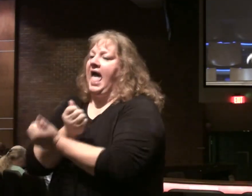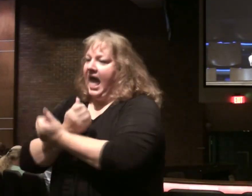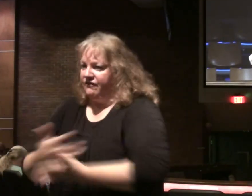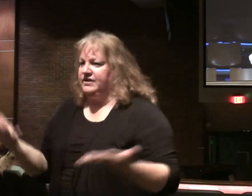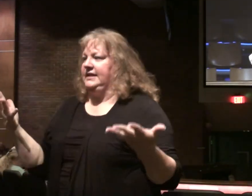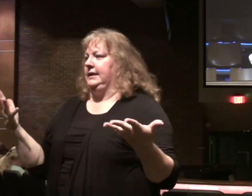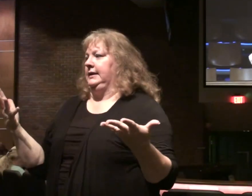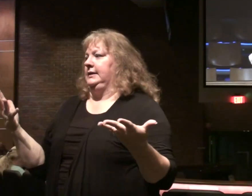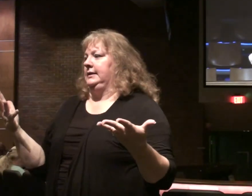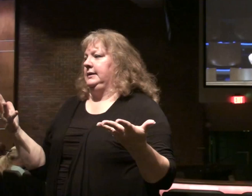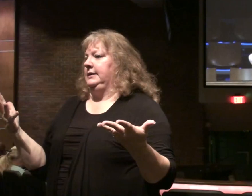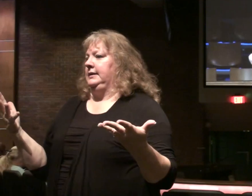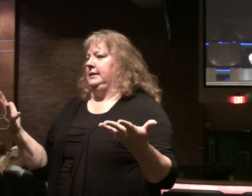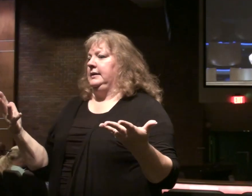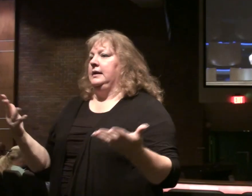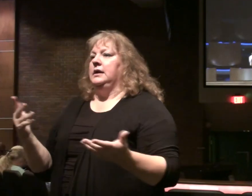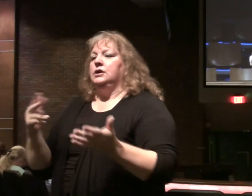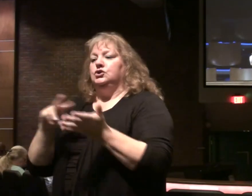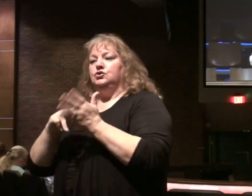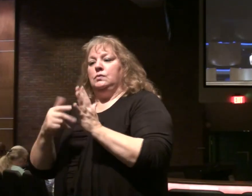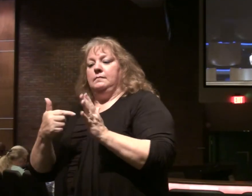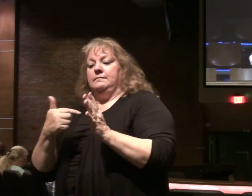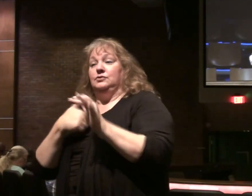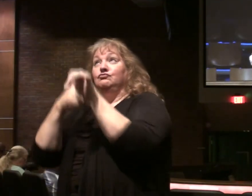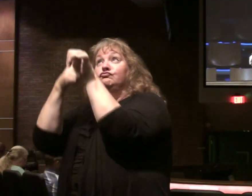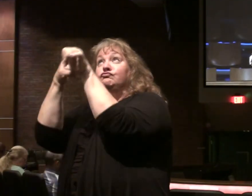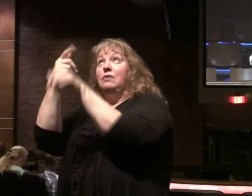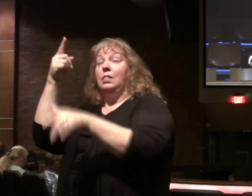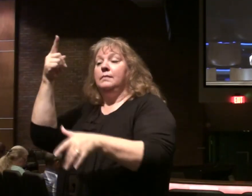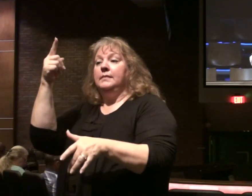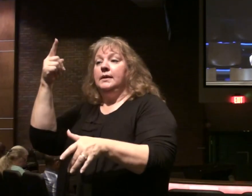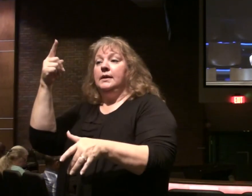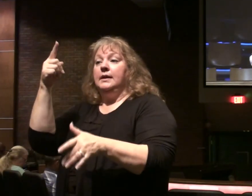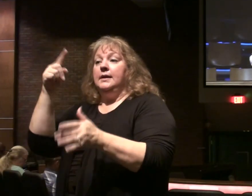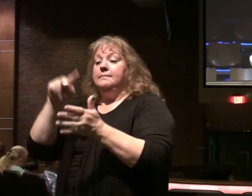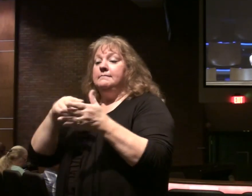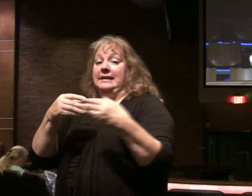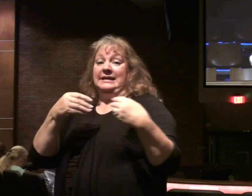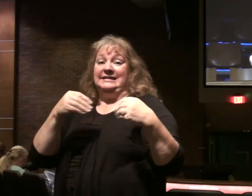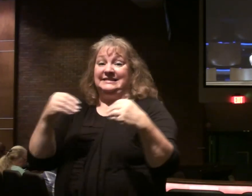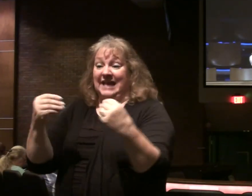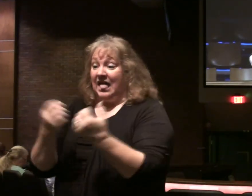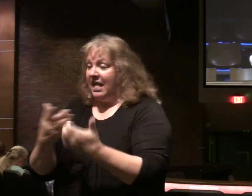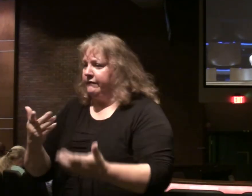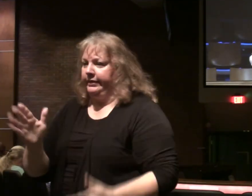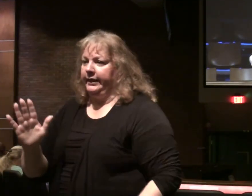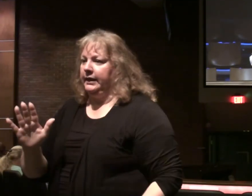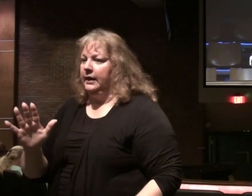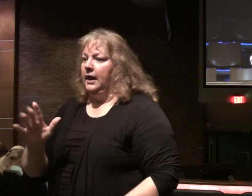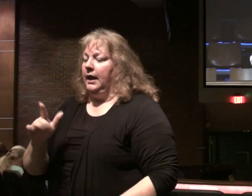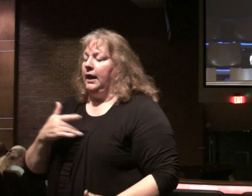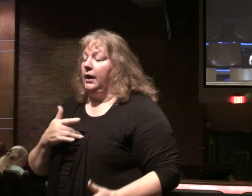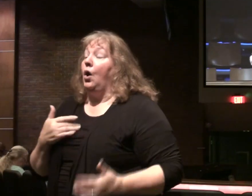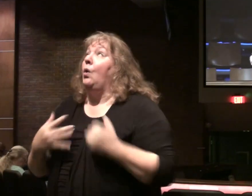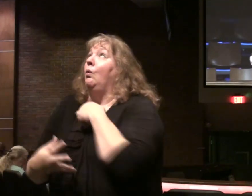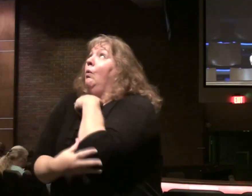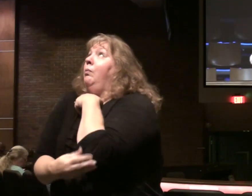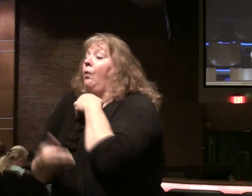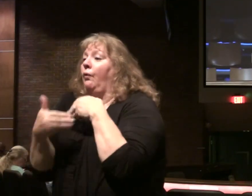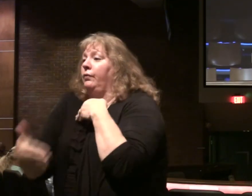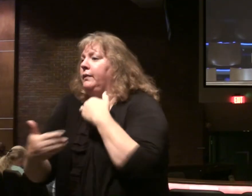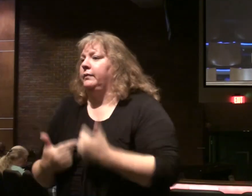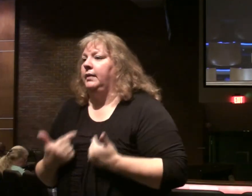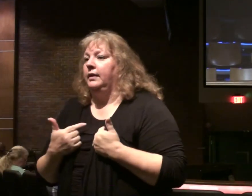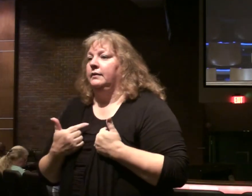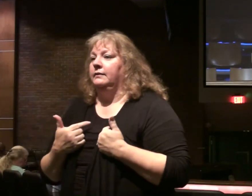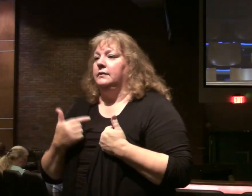I don't think he's saying here, to me by disciple you must necessarily sell all you have and take a vow of poverty. You know,